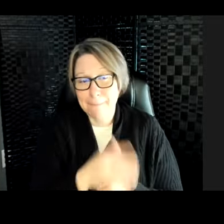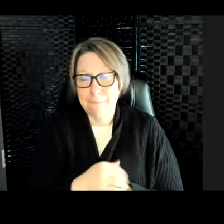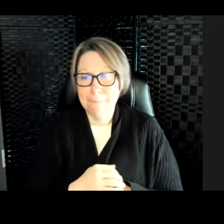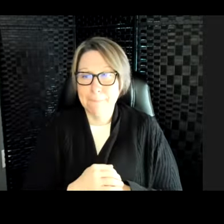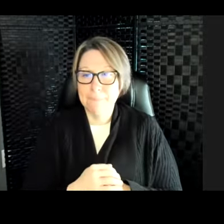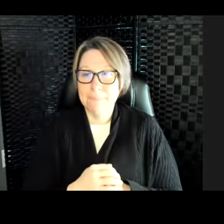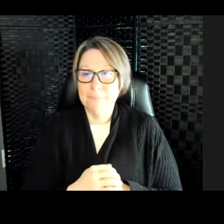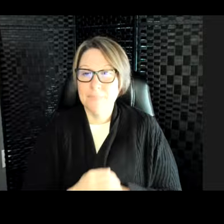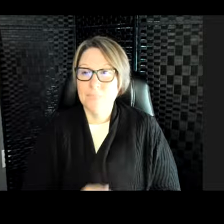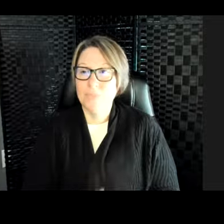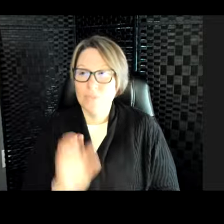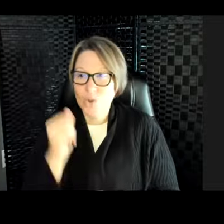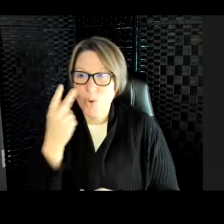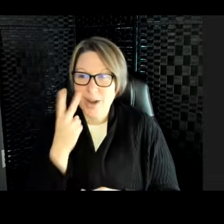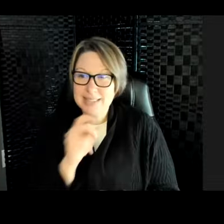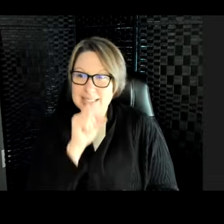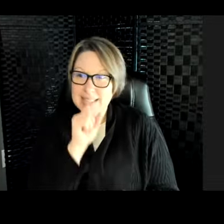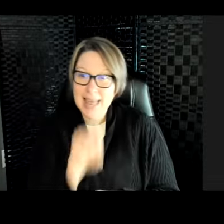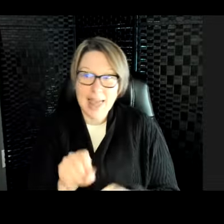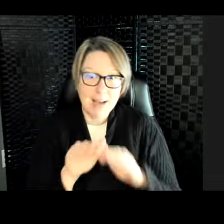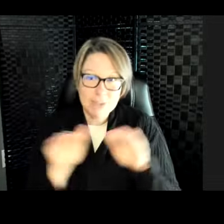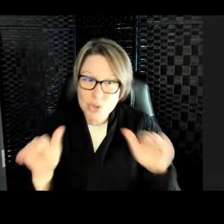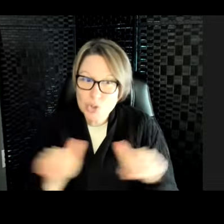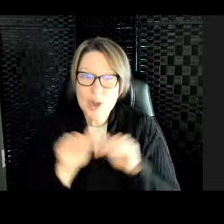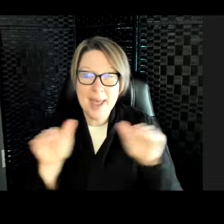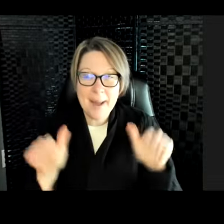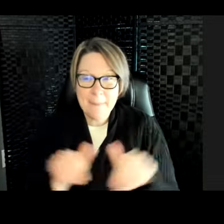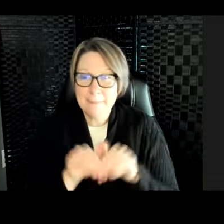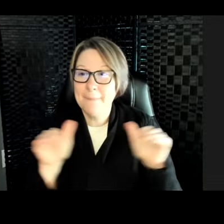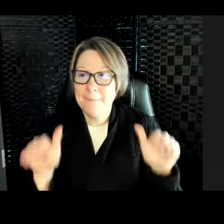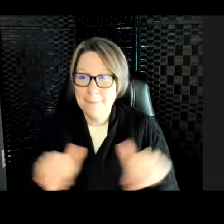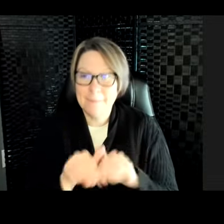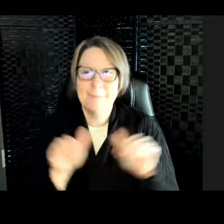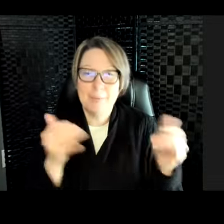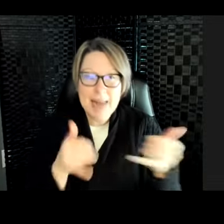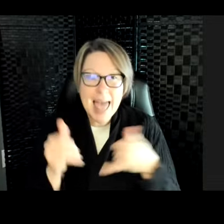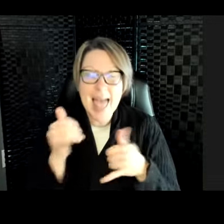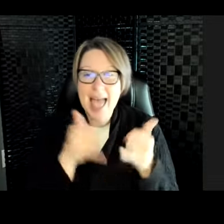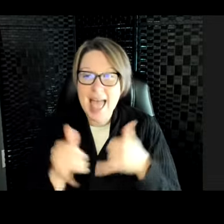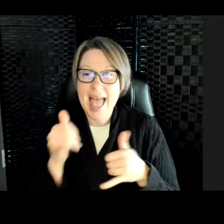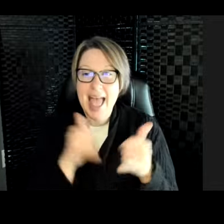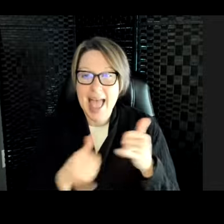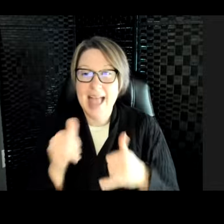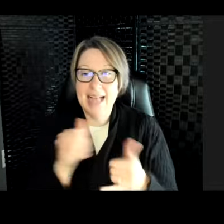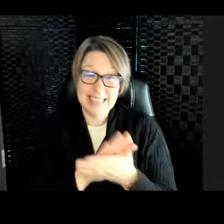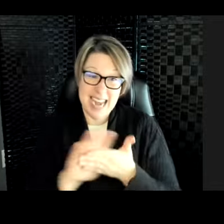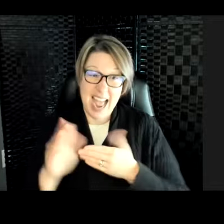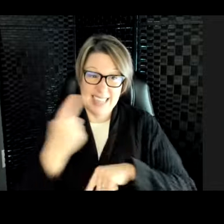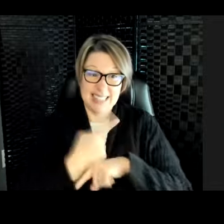You can see they love to swim and that's where they like to play. It's a nice day here in Toledo, so